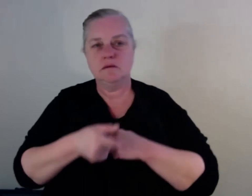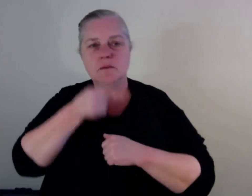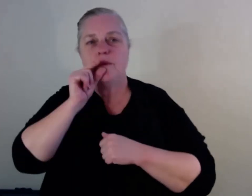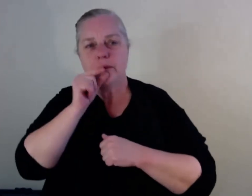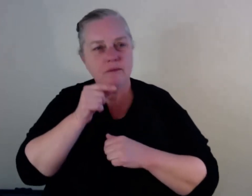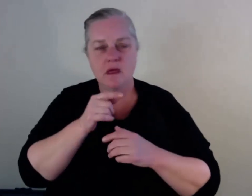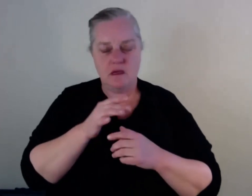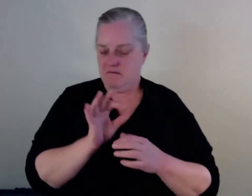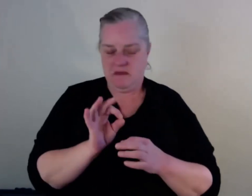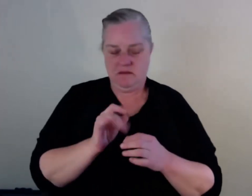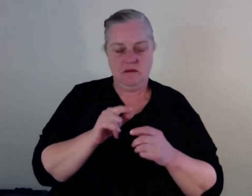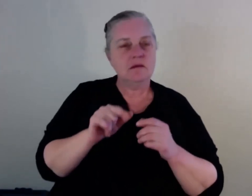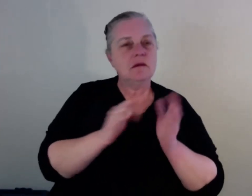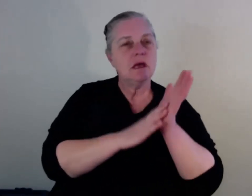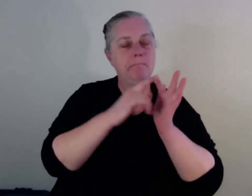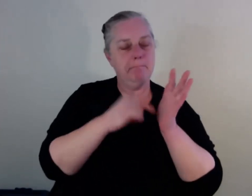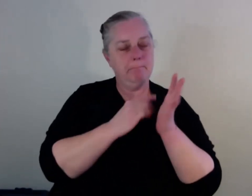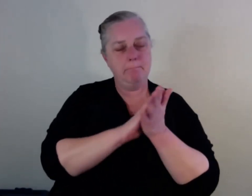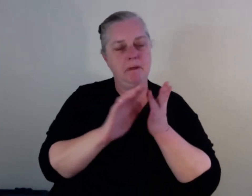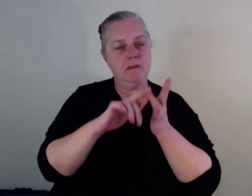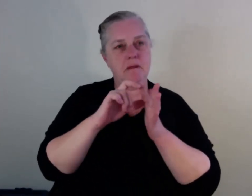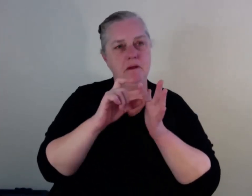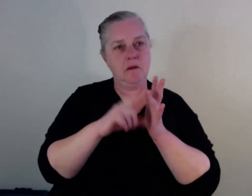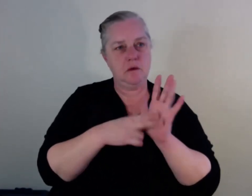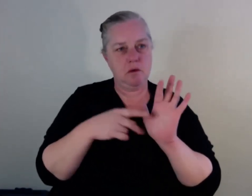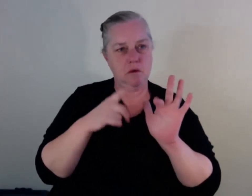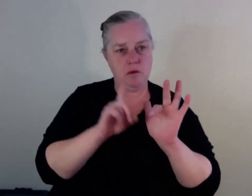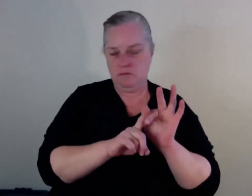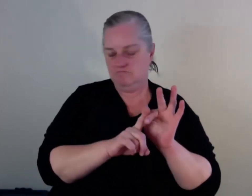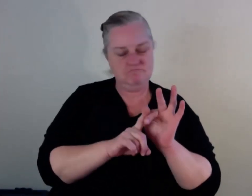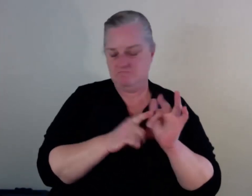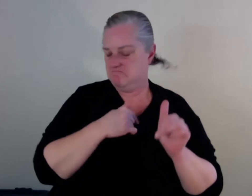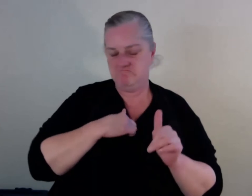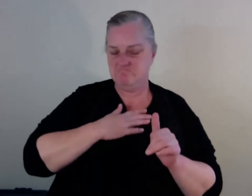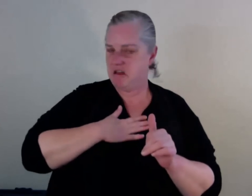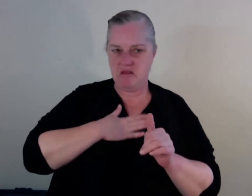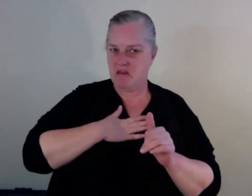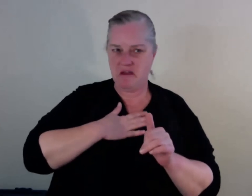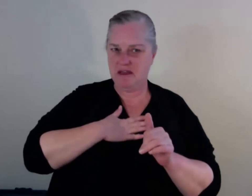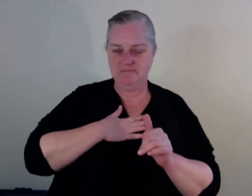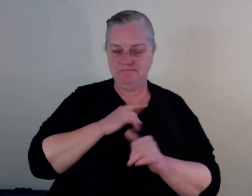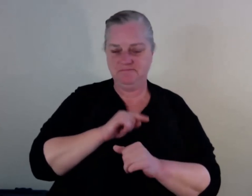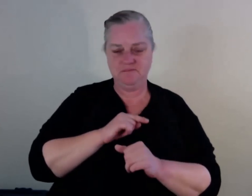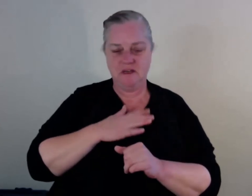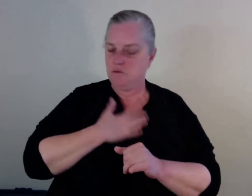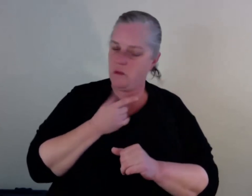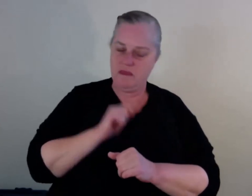who likes to have some say and some control about the way I am